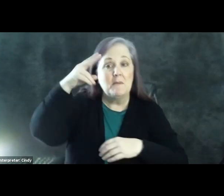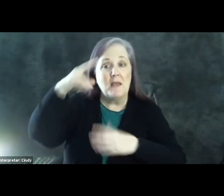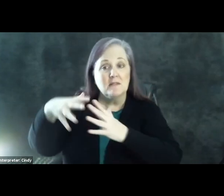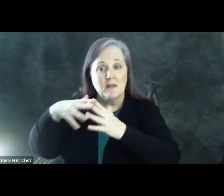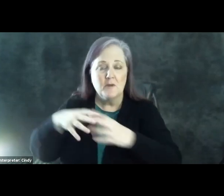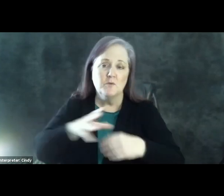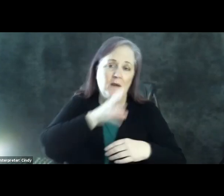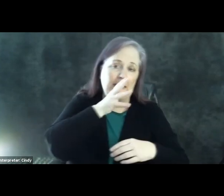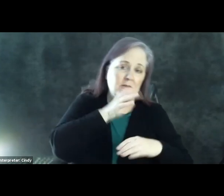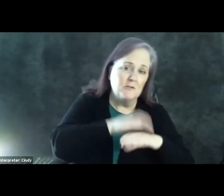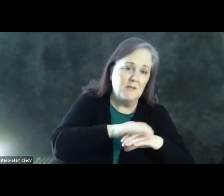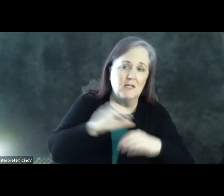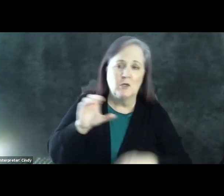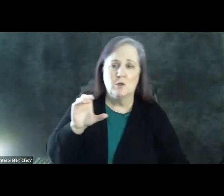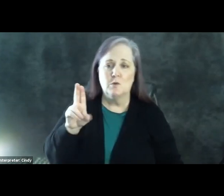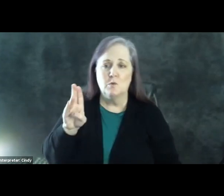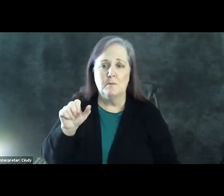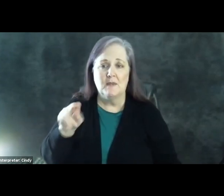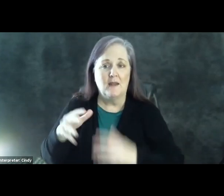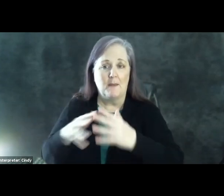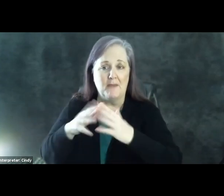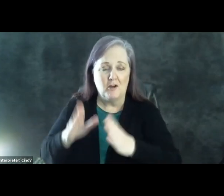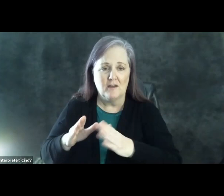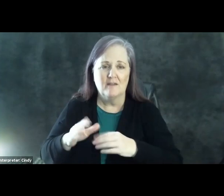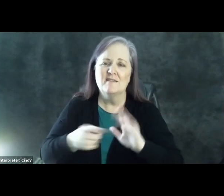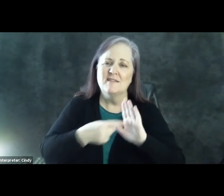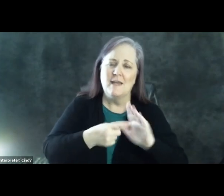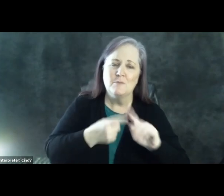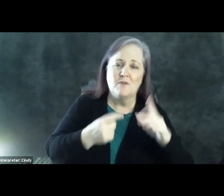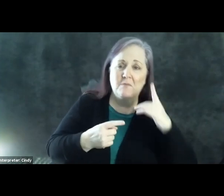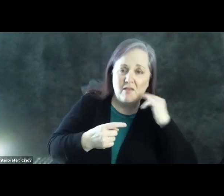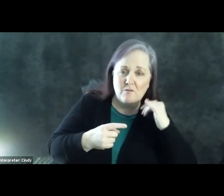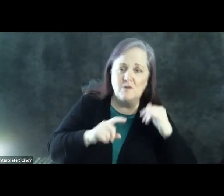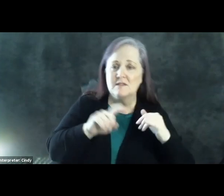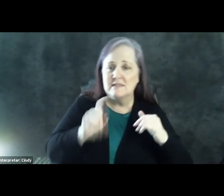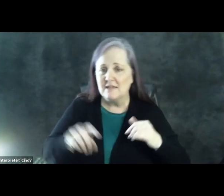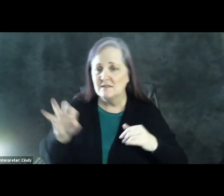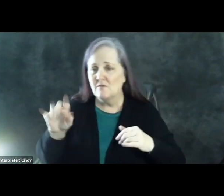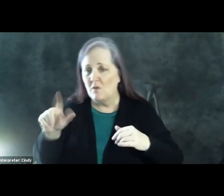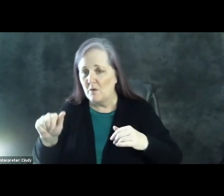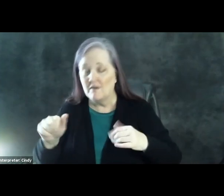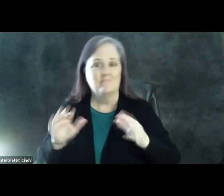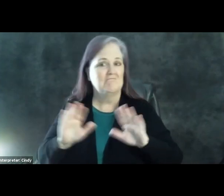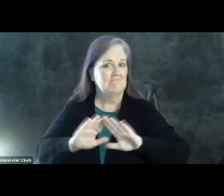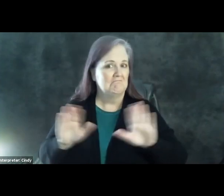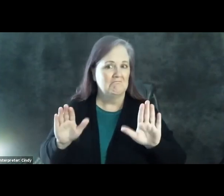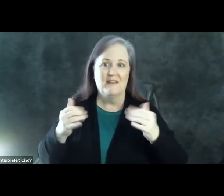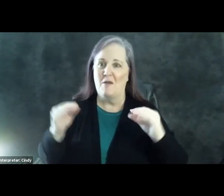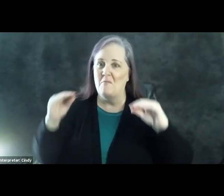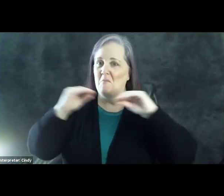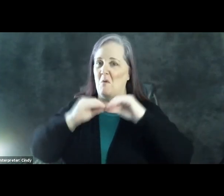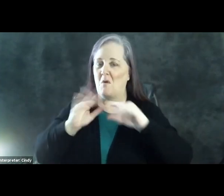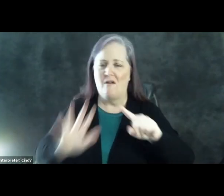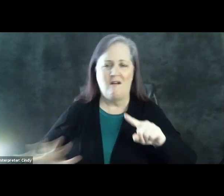speaking Cuban Americans with samples coming from California, Texas, and Florida. Now we have samples coming from across the United